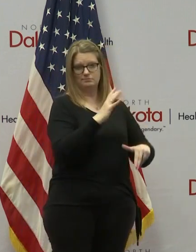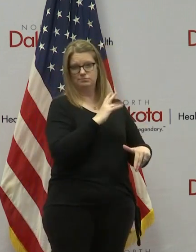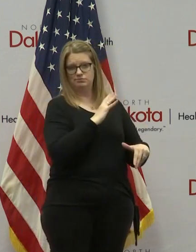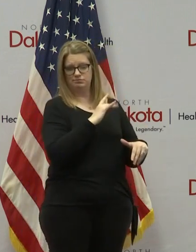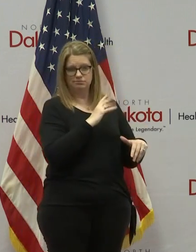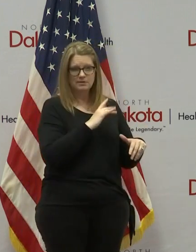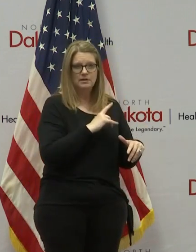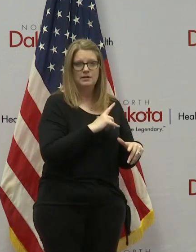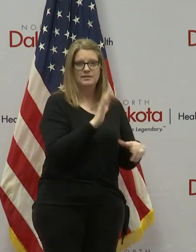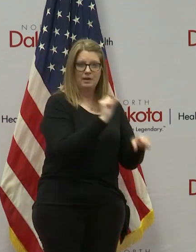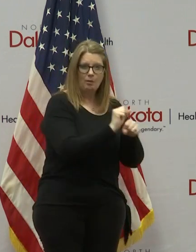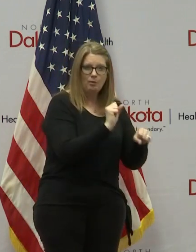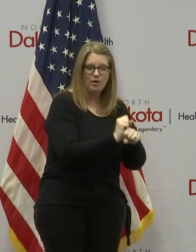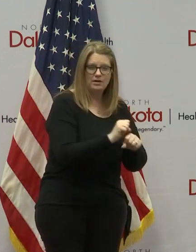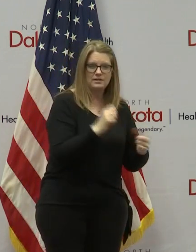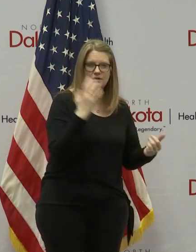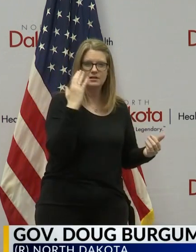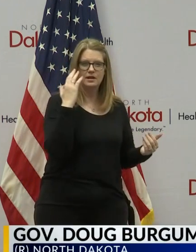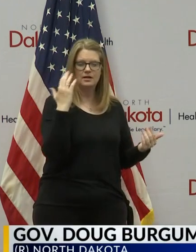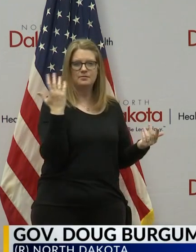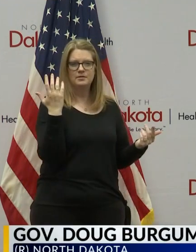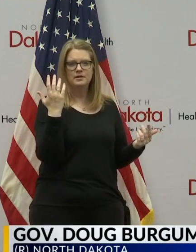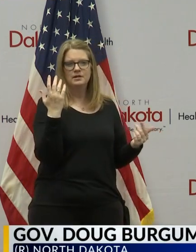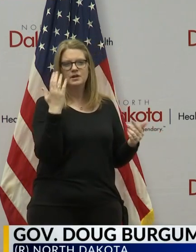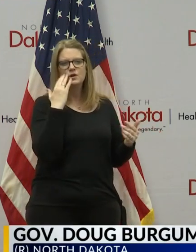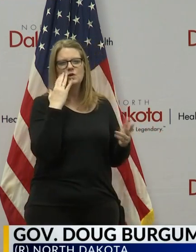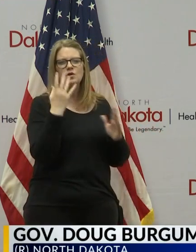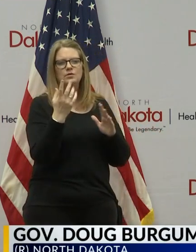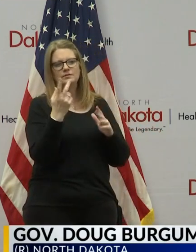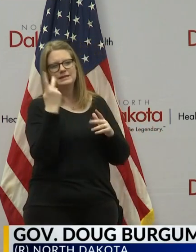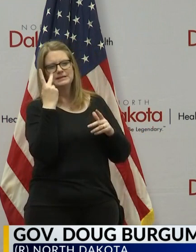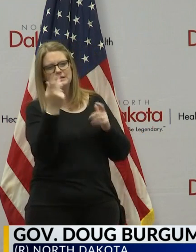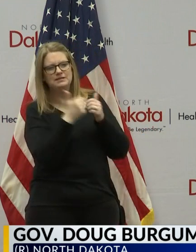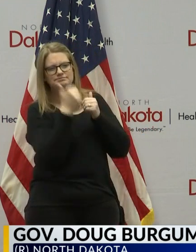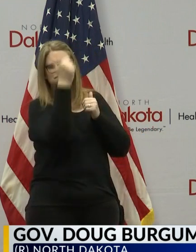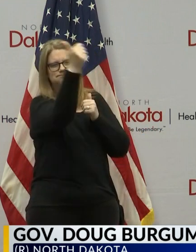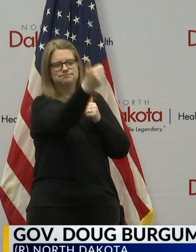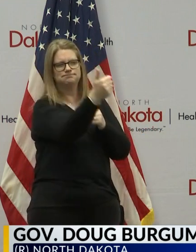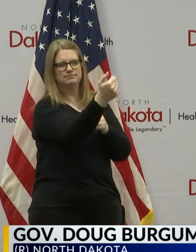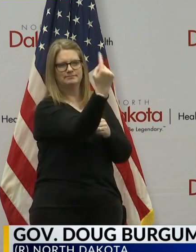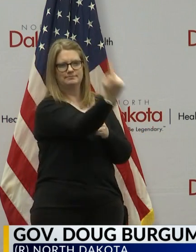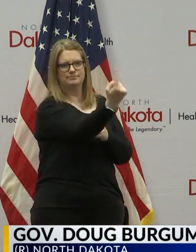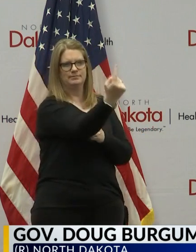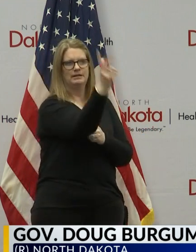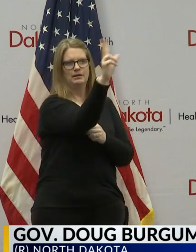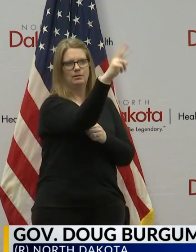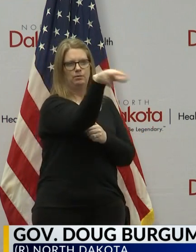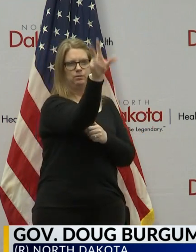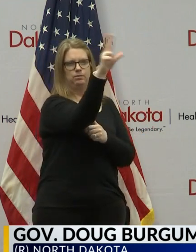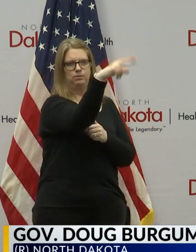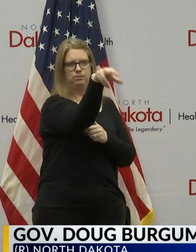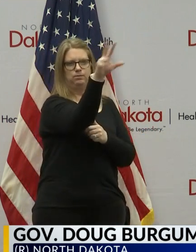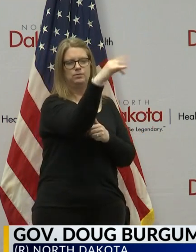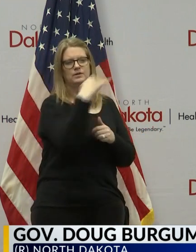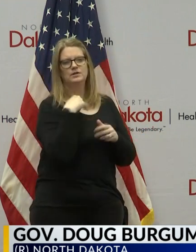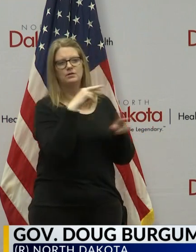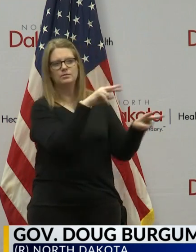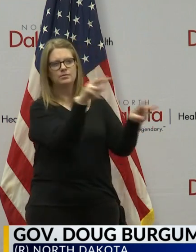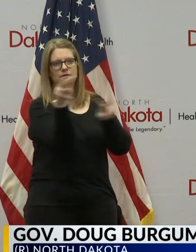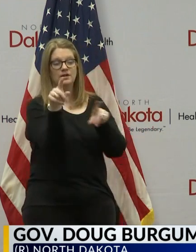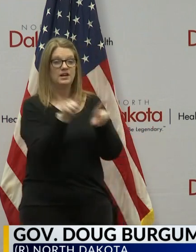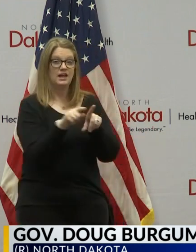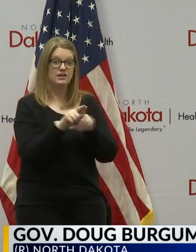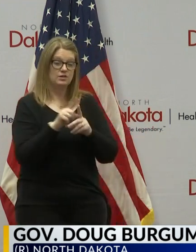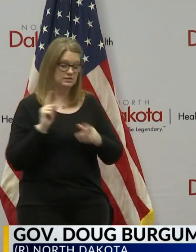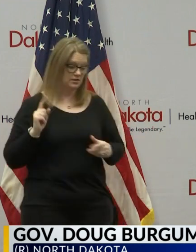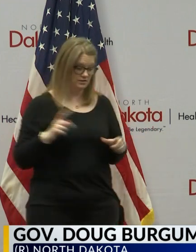you know we see wind blades from a distance and it's one thing to gaze across the prairie and see them it's another thing to walk right